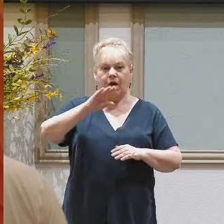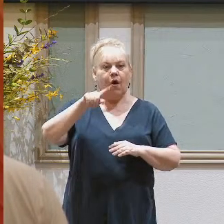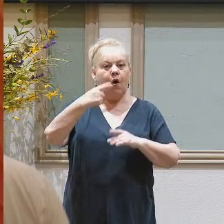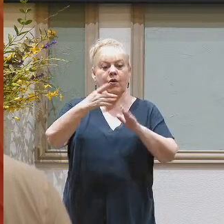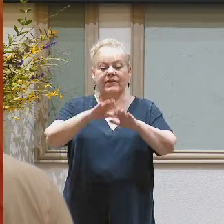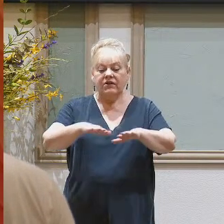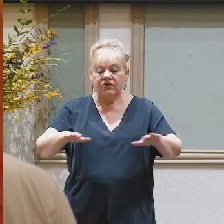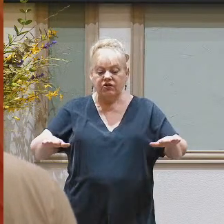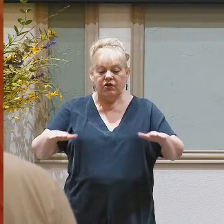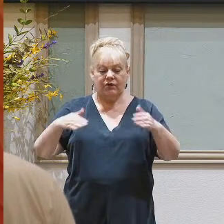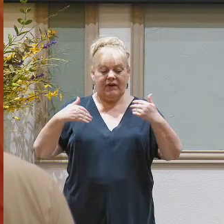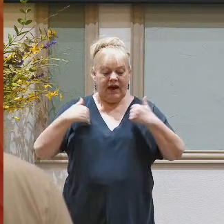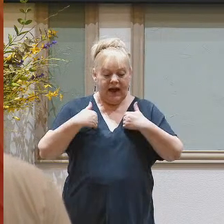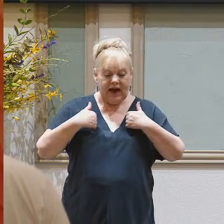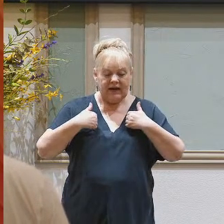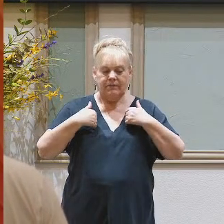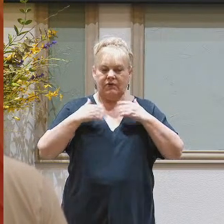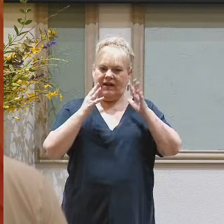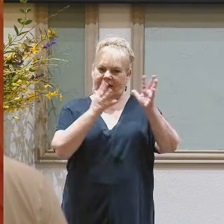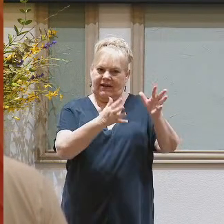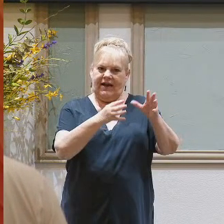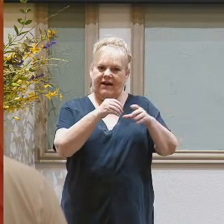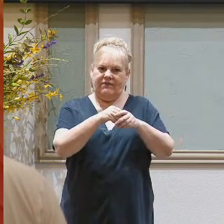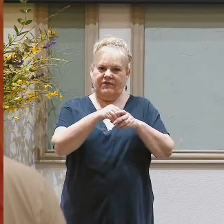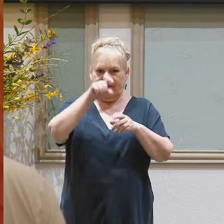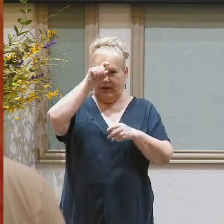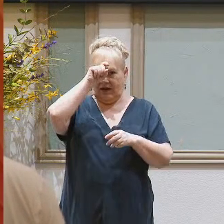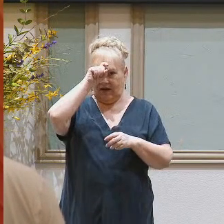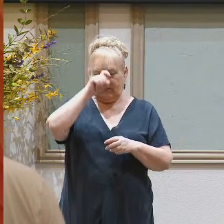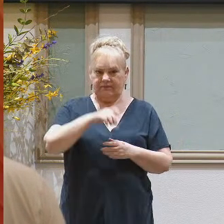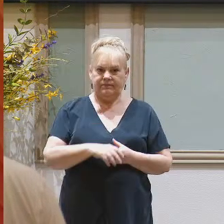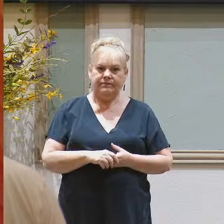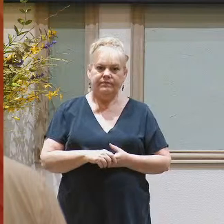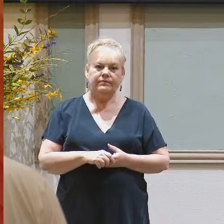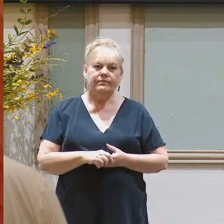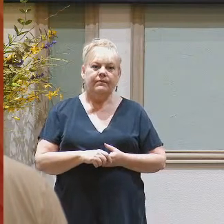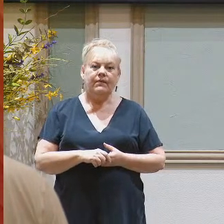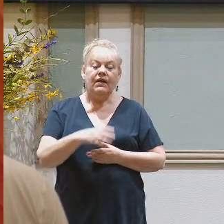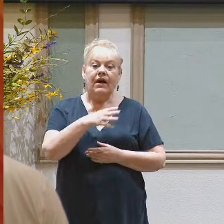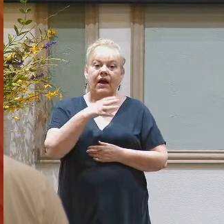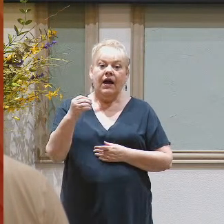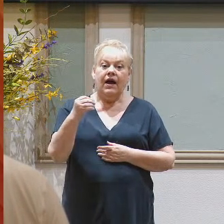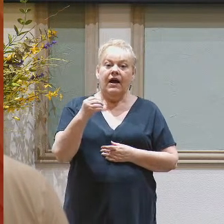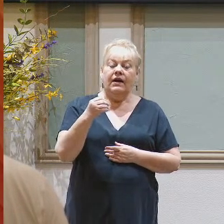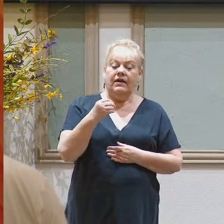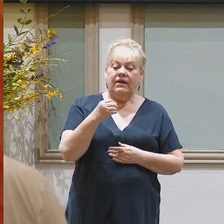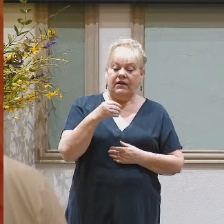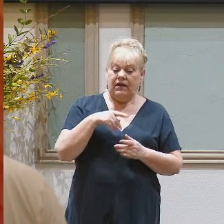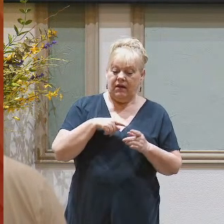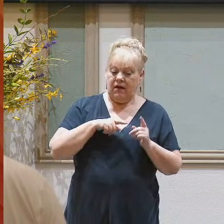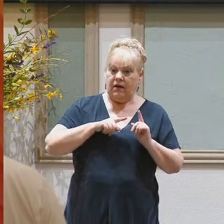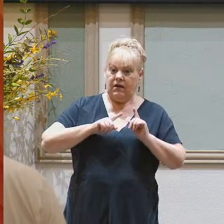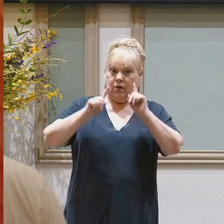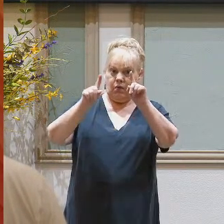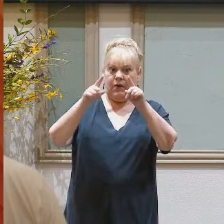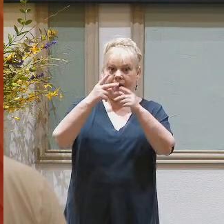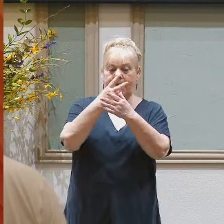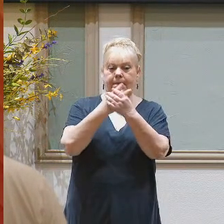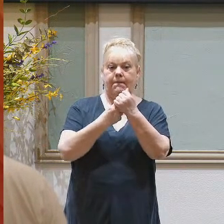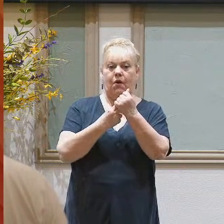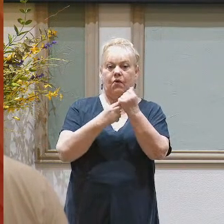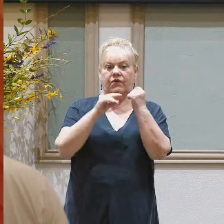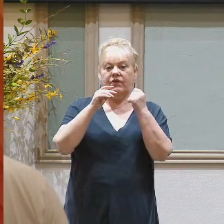flocks, and their herds were left in the land of Goshen. And there went up with him both